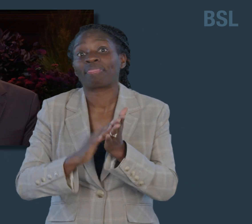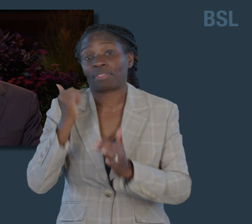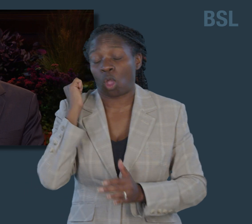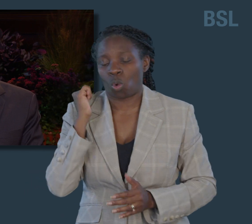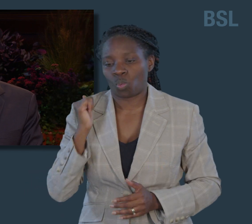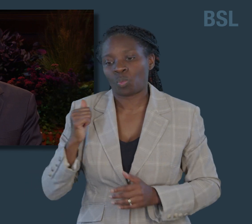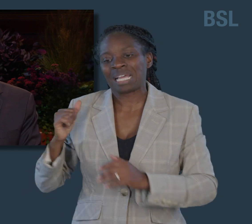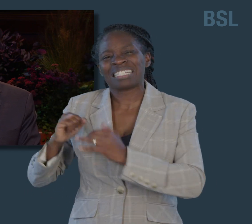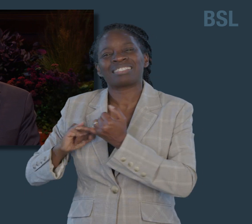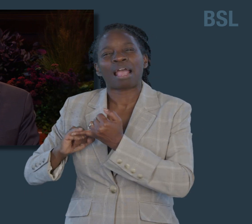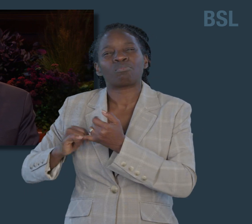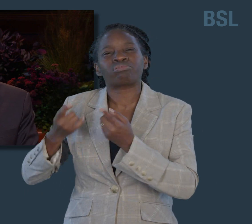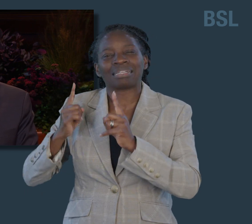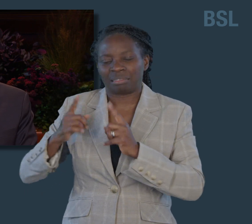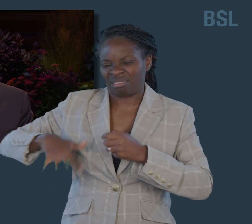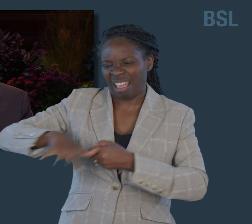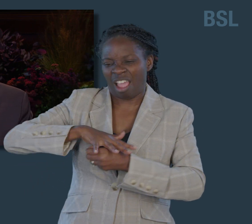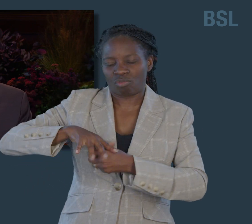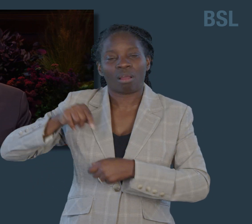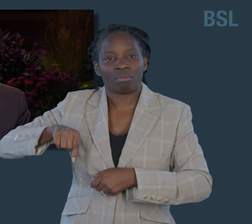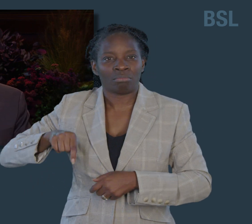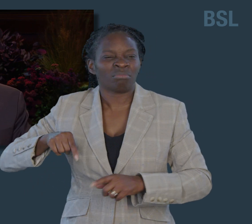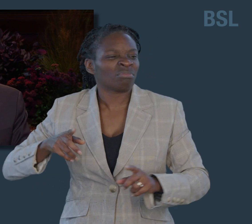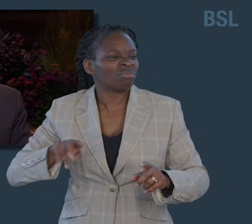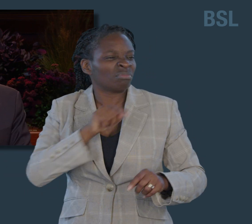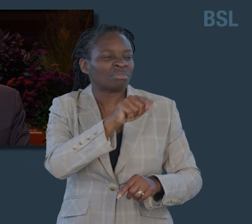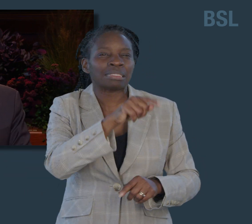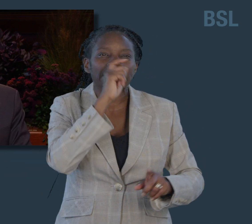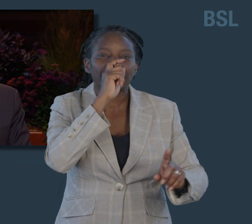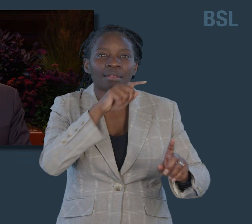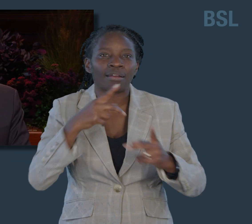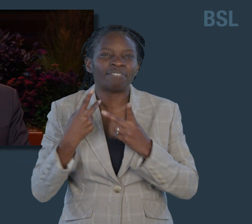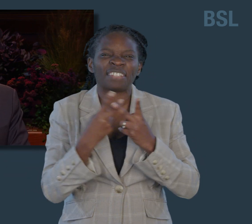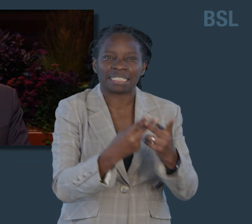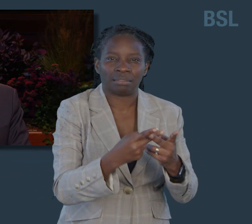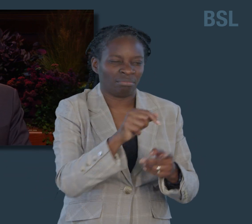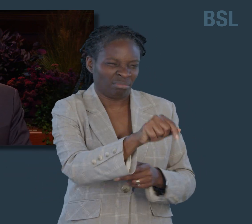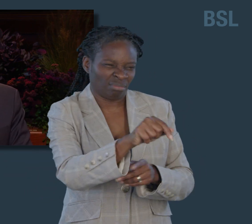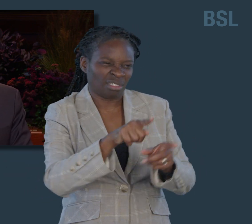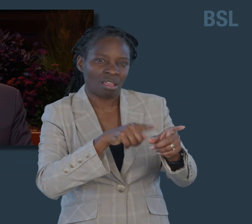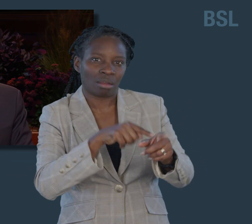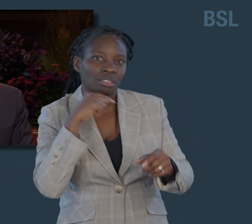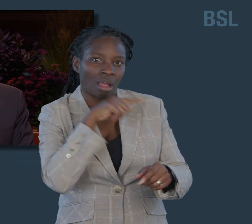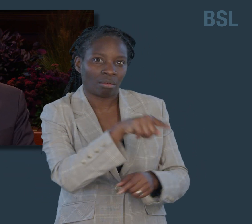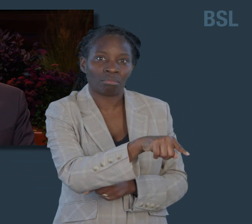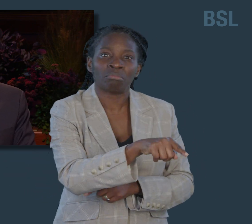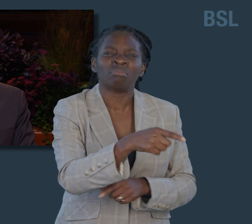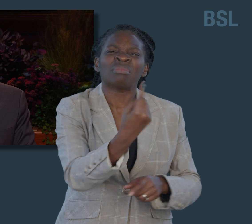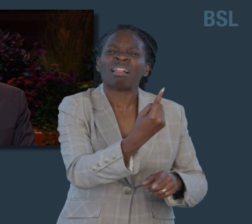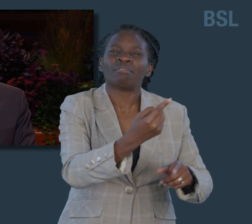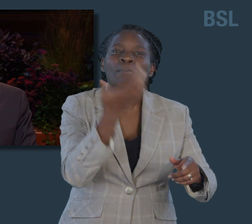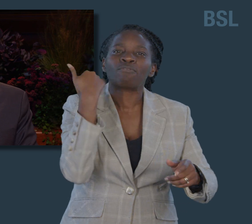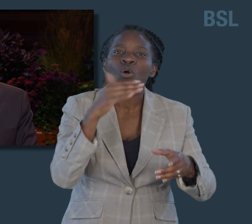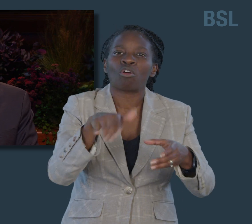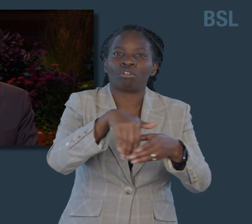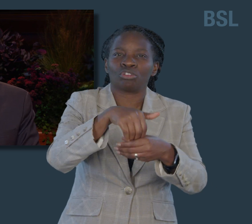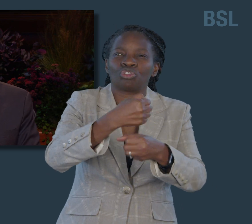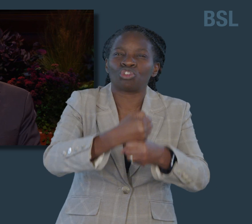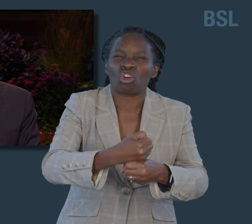visited a sister in his stake and her young adult son. After years away from the church, wandering difficult and unfriendly